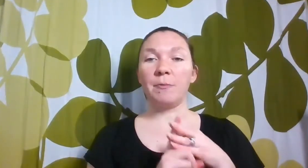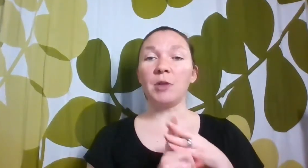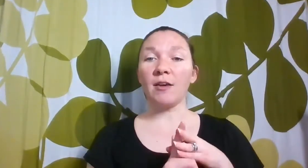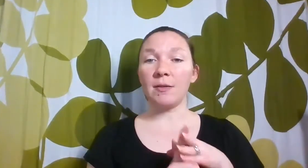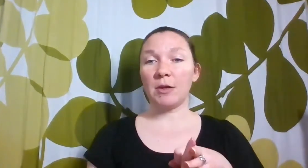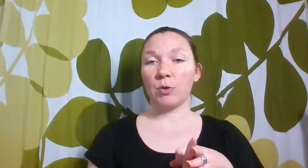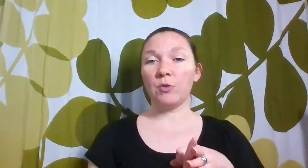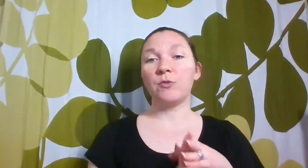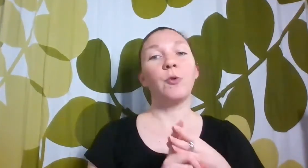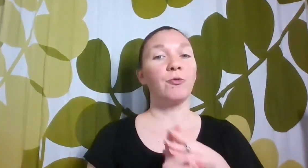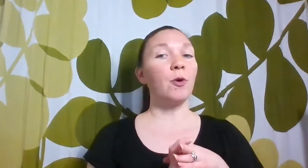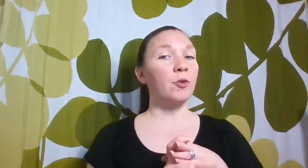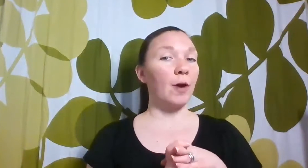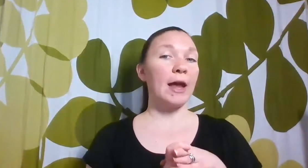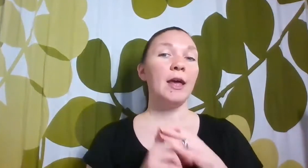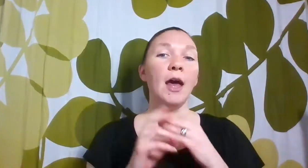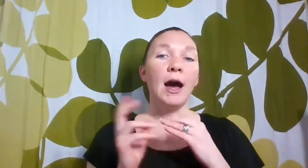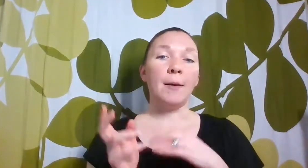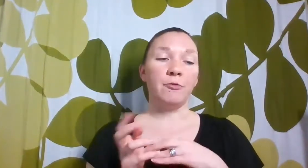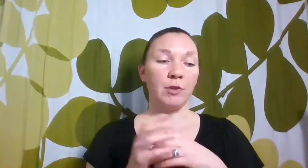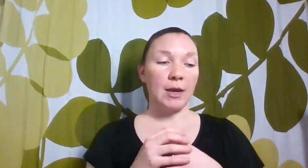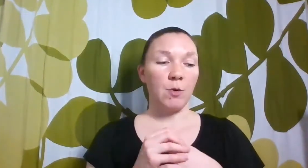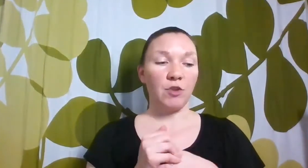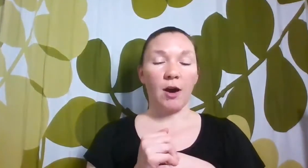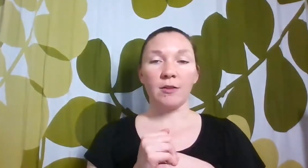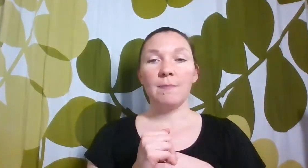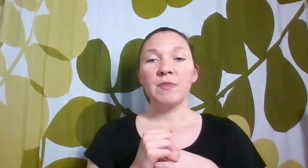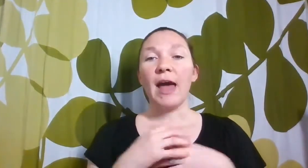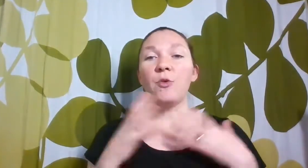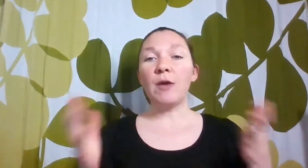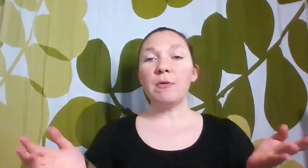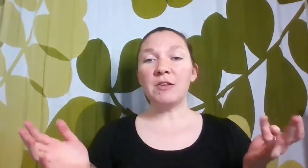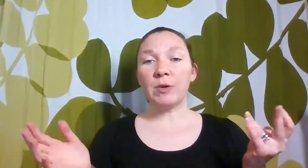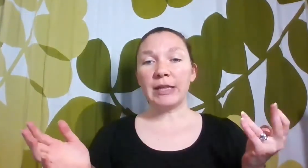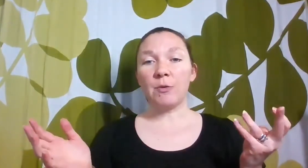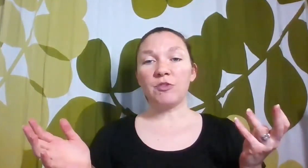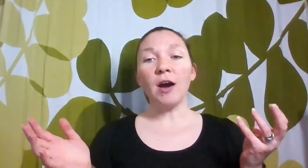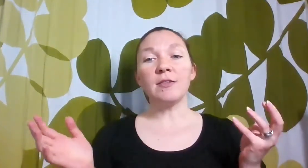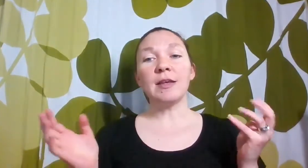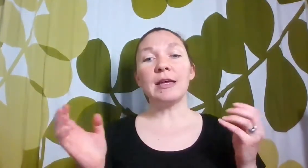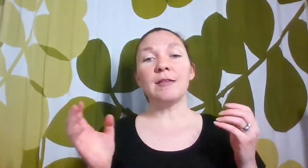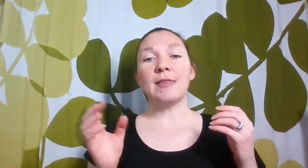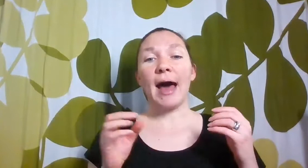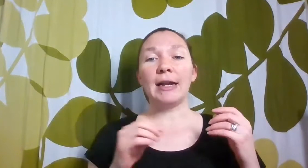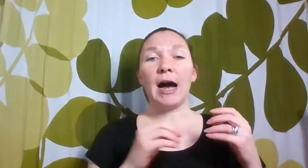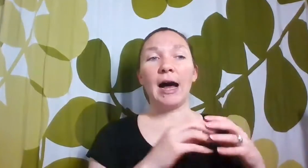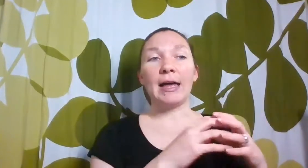Blossom and Root for fourth grade for language arts. And the way we've been doing language arts is that I